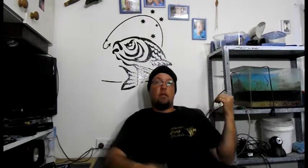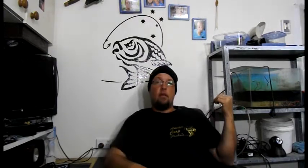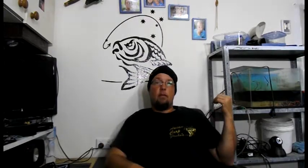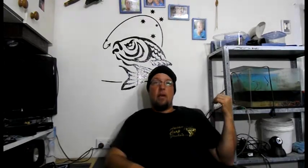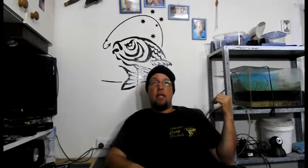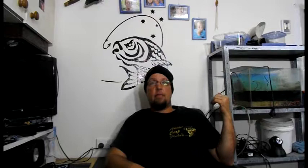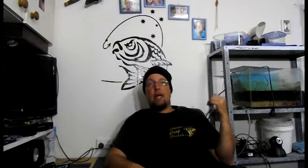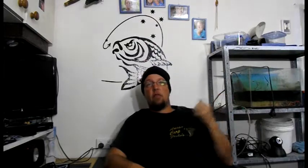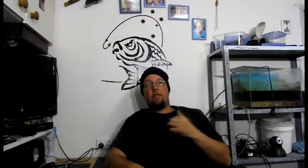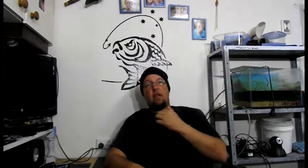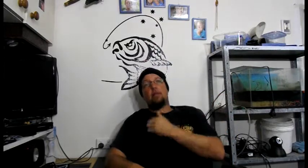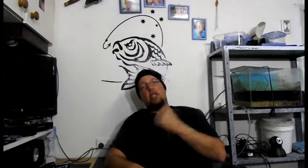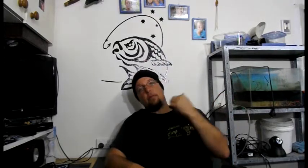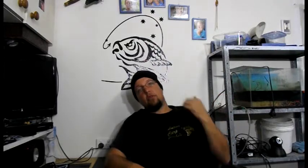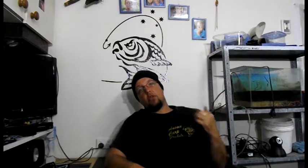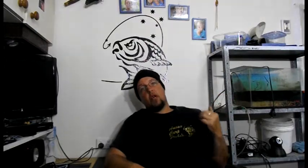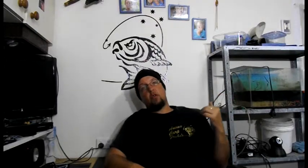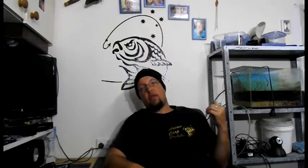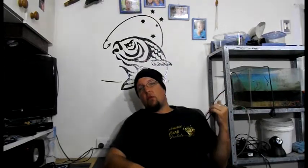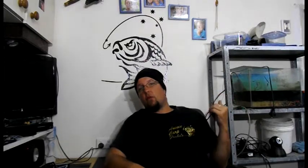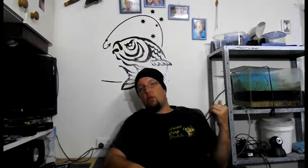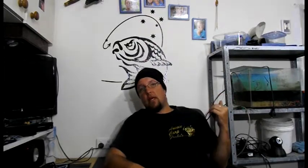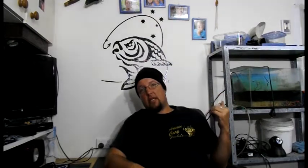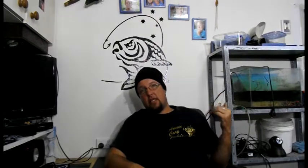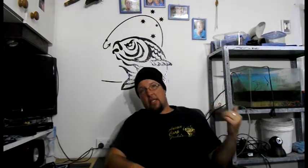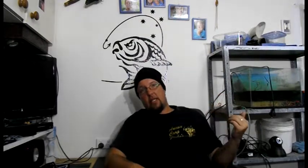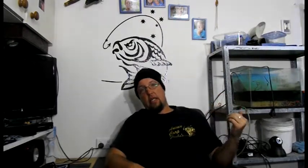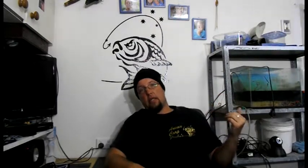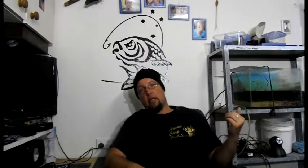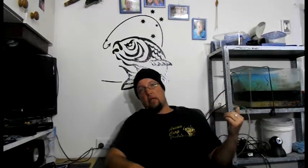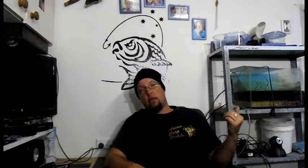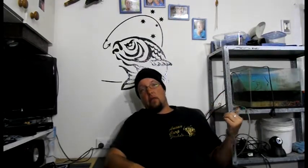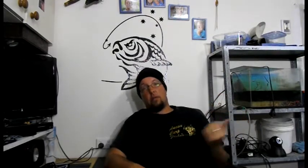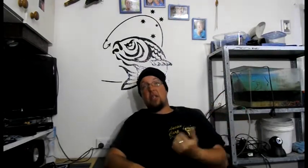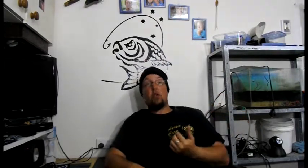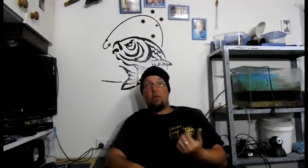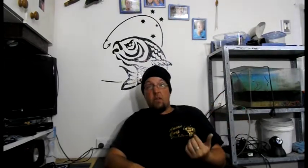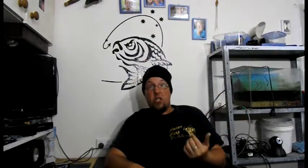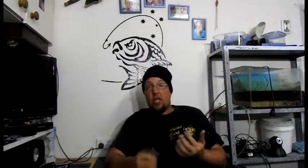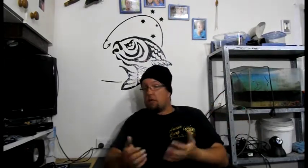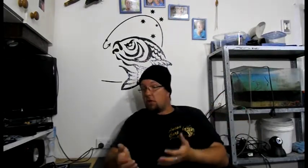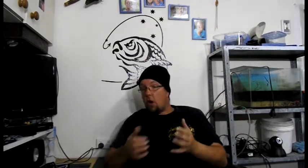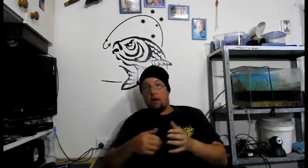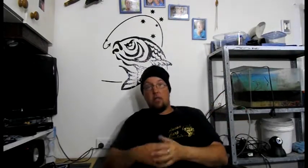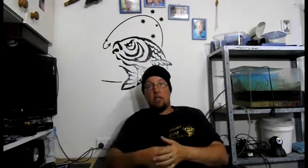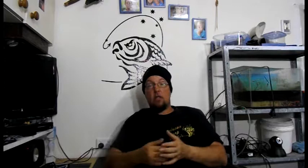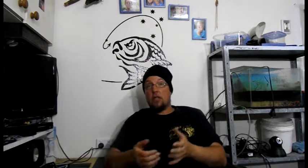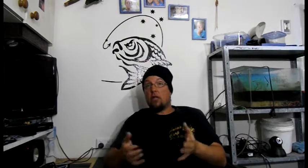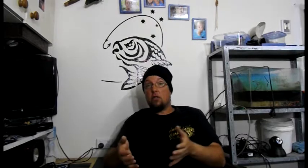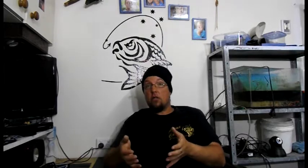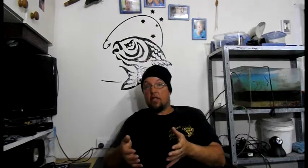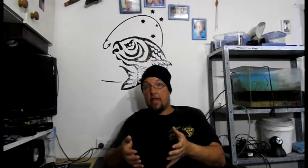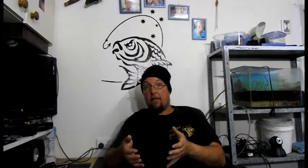a pain in the backside for him to jump on the train and travel all the way into the city. Especially with fishing gear and knives and things like that. It's not safe.